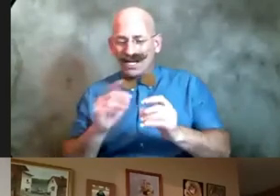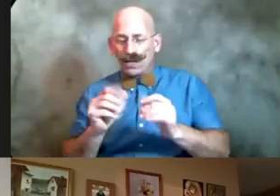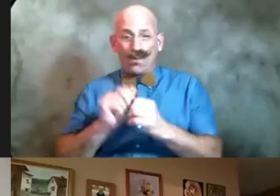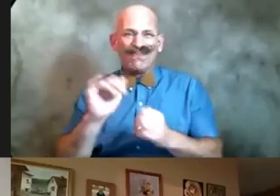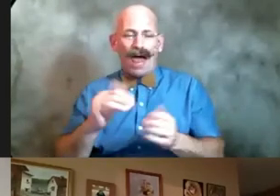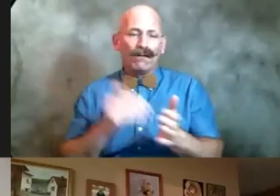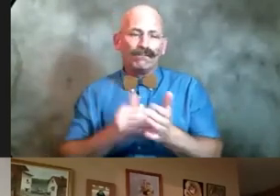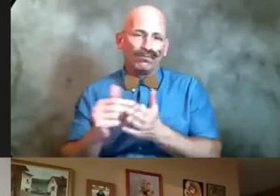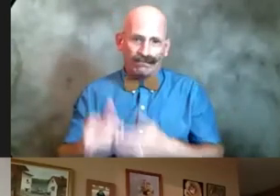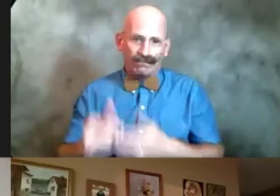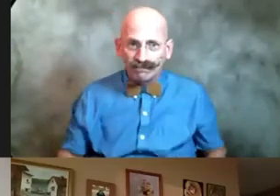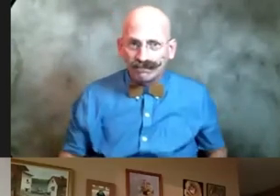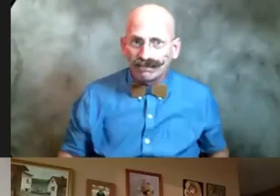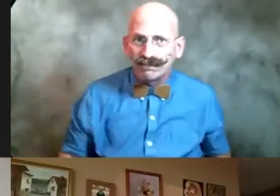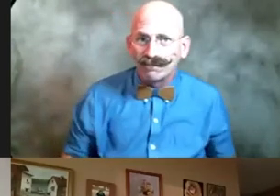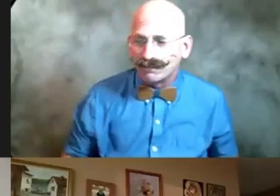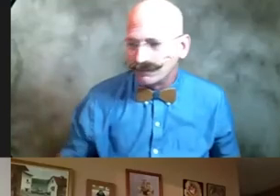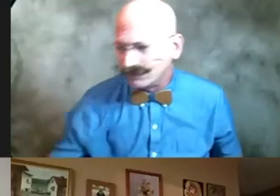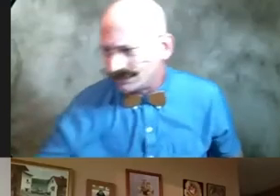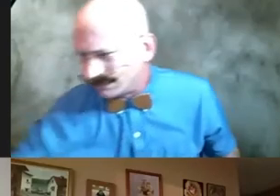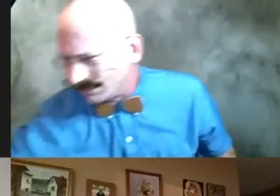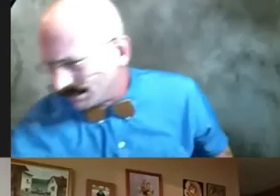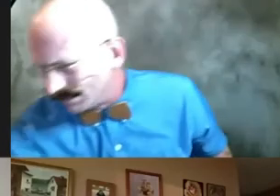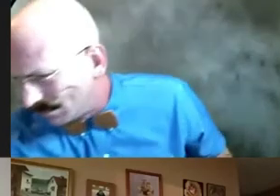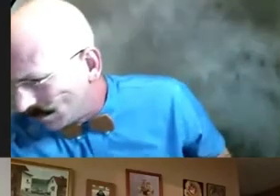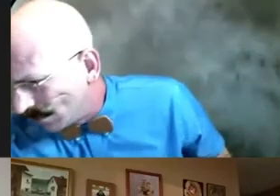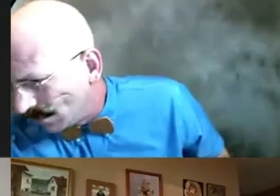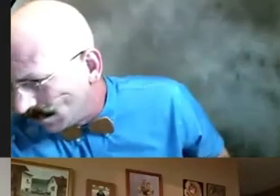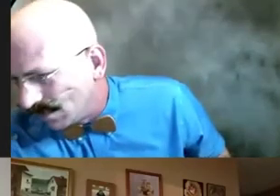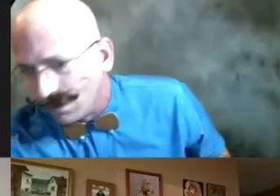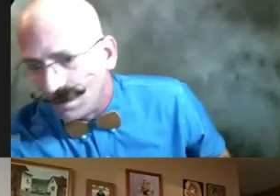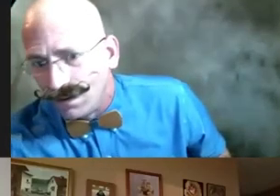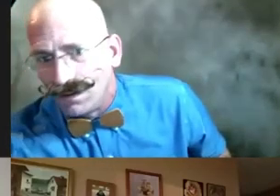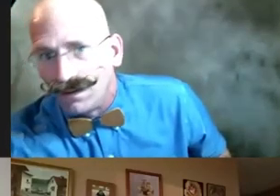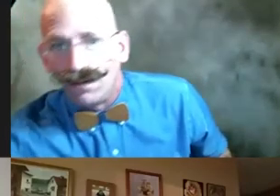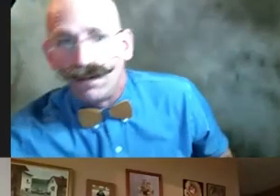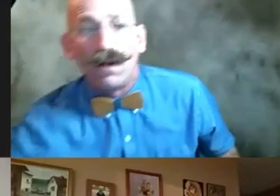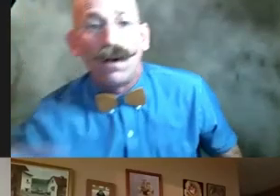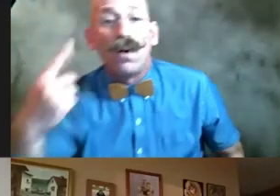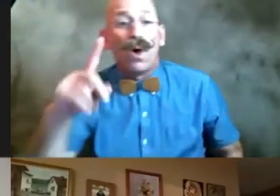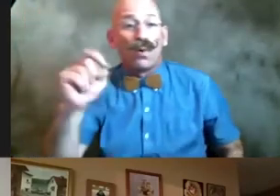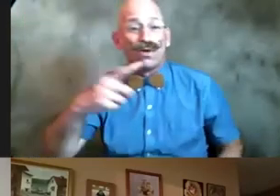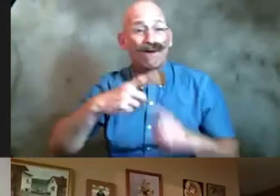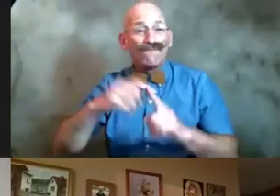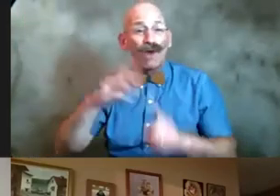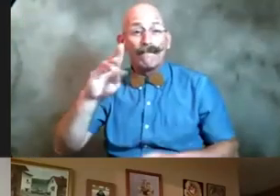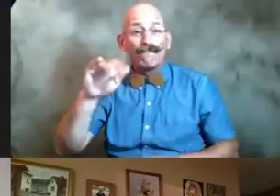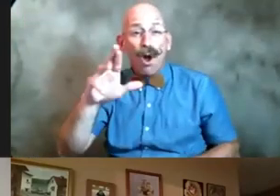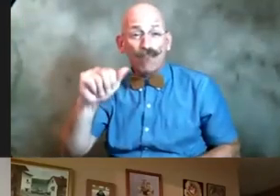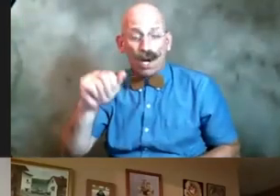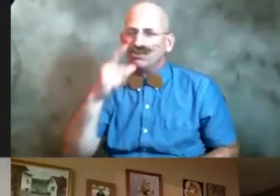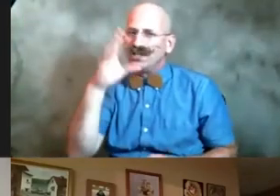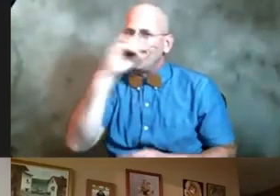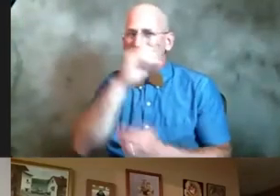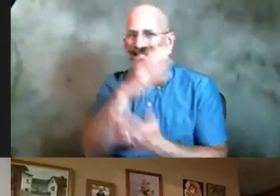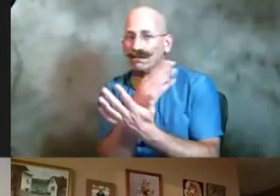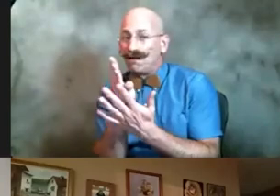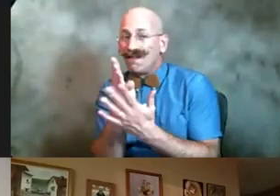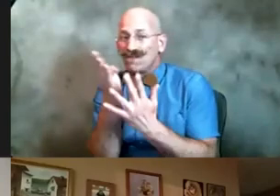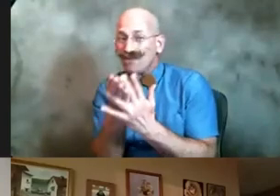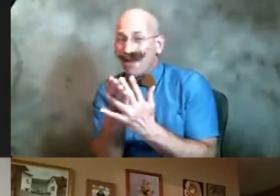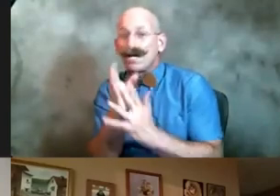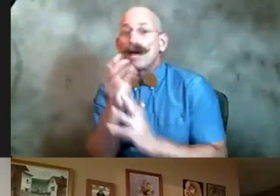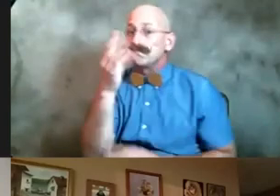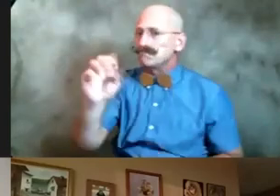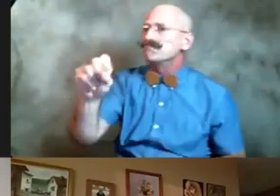so so i just have one question for someone from barbara who said who who missed the first f hour um who the this was